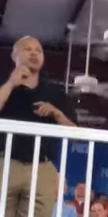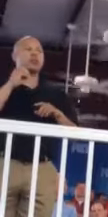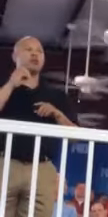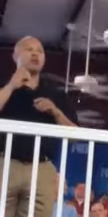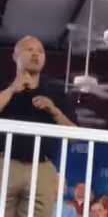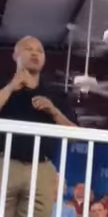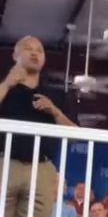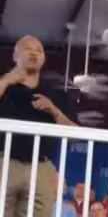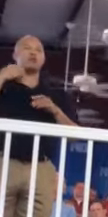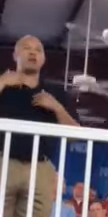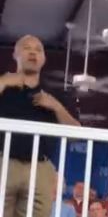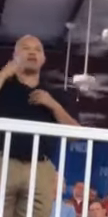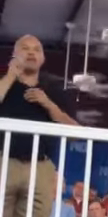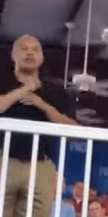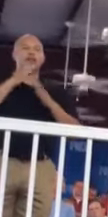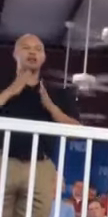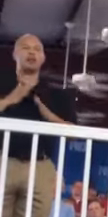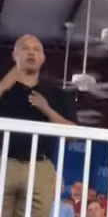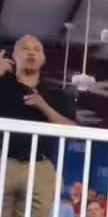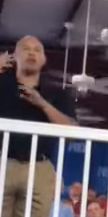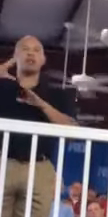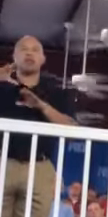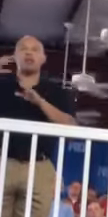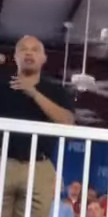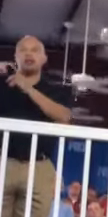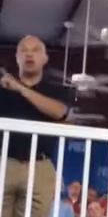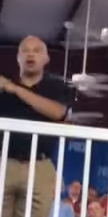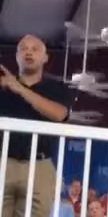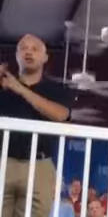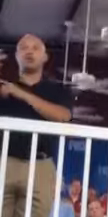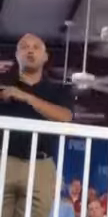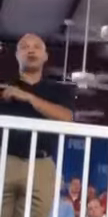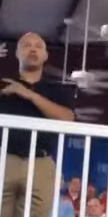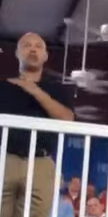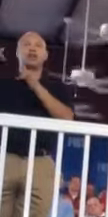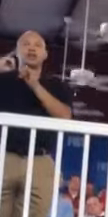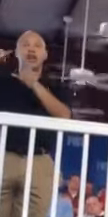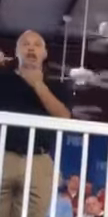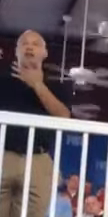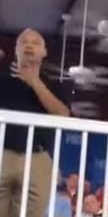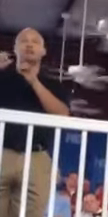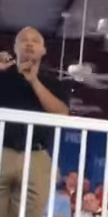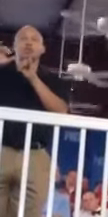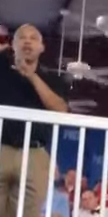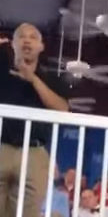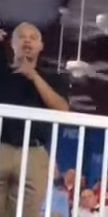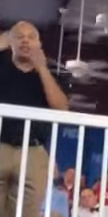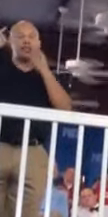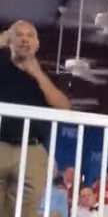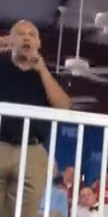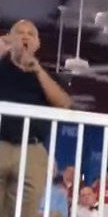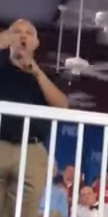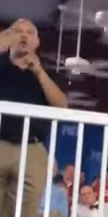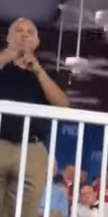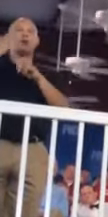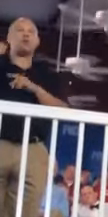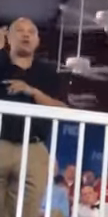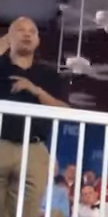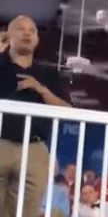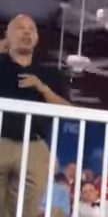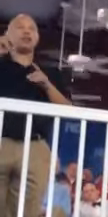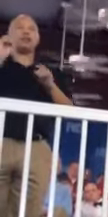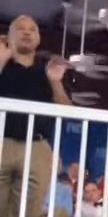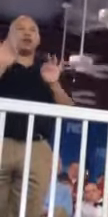Washington 30 years ago. And since then, he has gone Washington in every sense of the word. This do-nothing